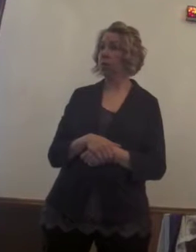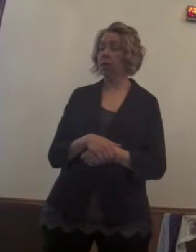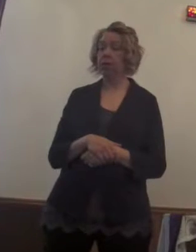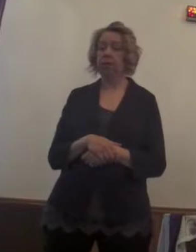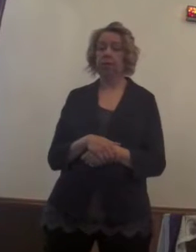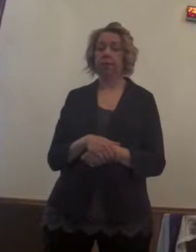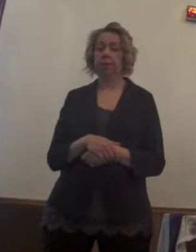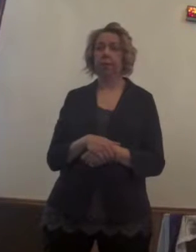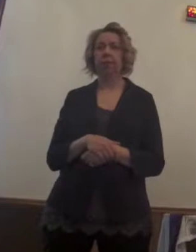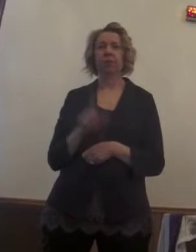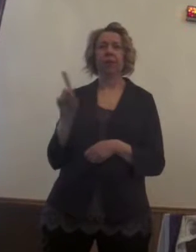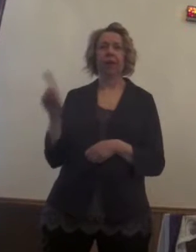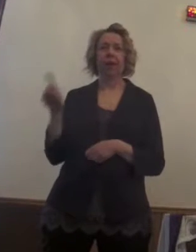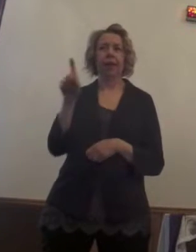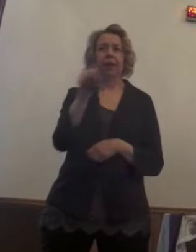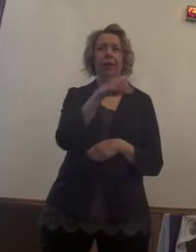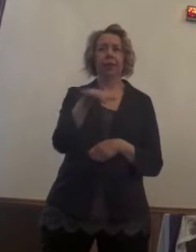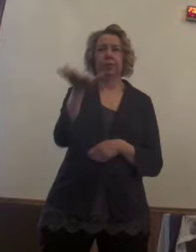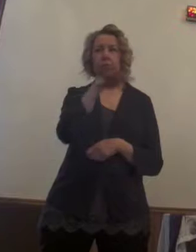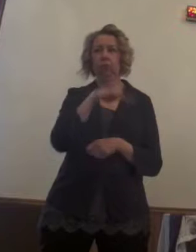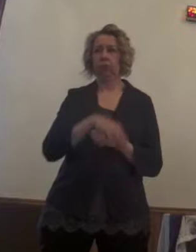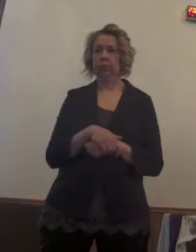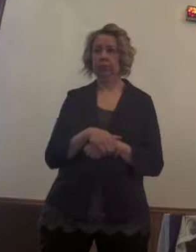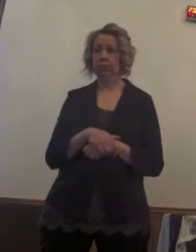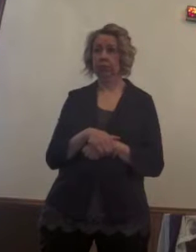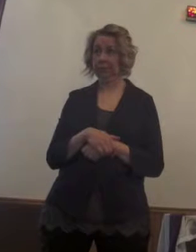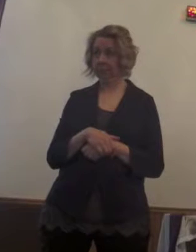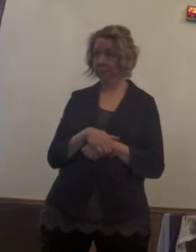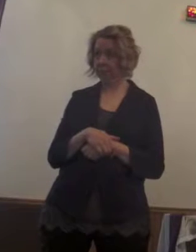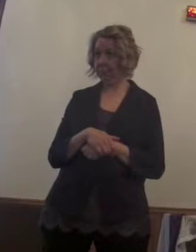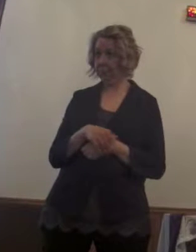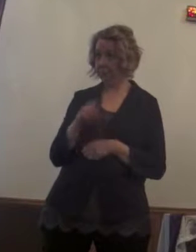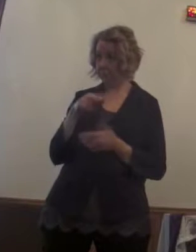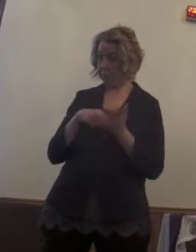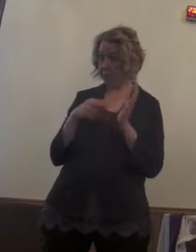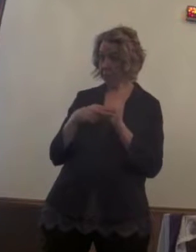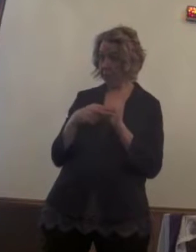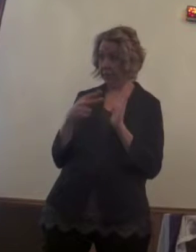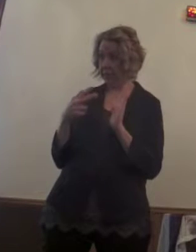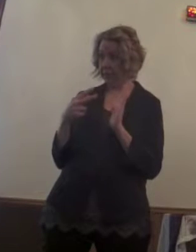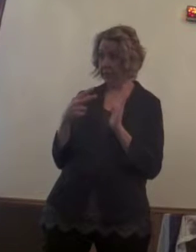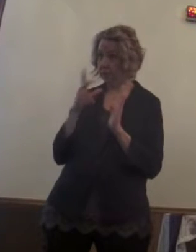So I ask you this. Does this sound like something the person is,